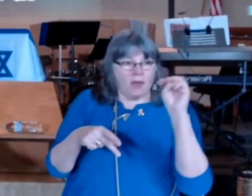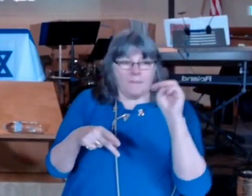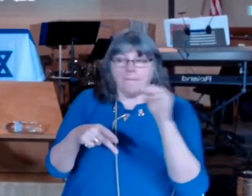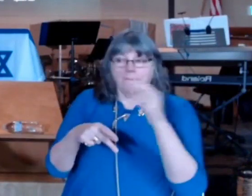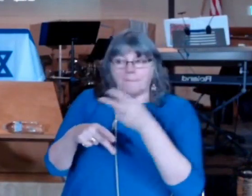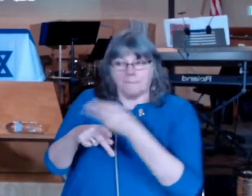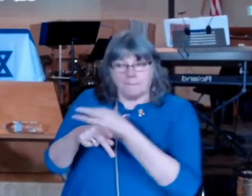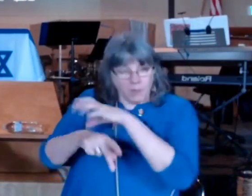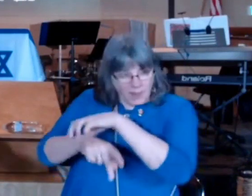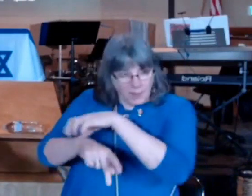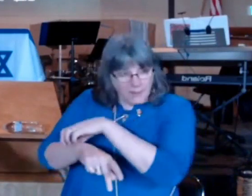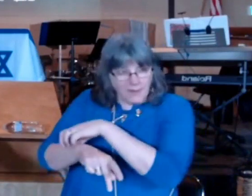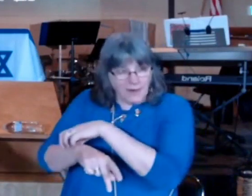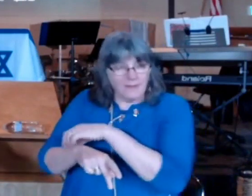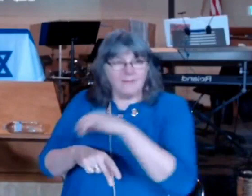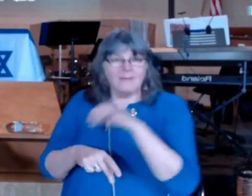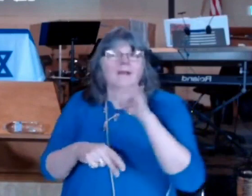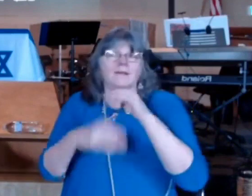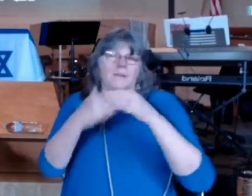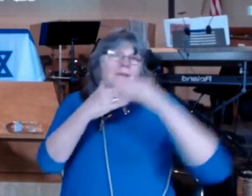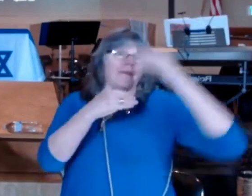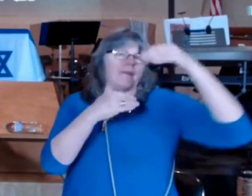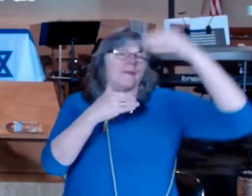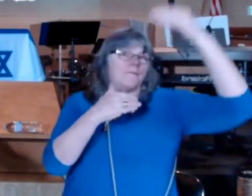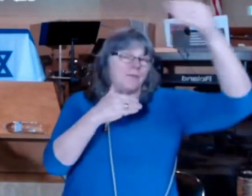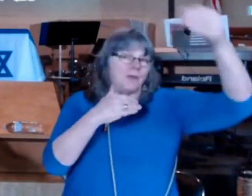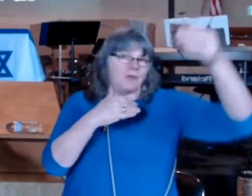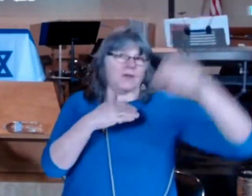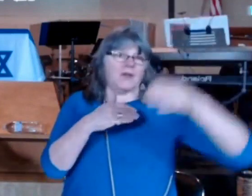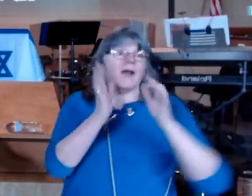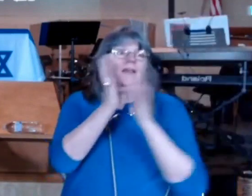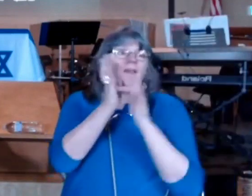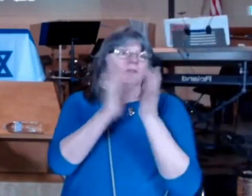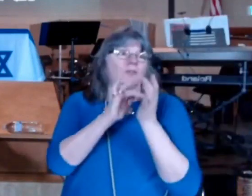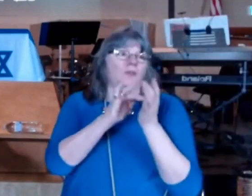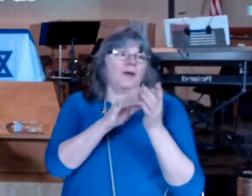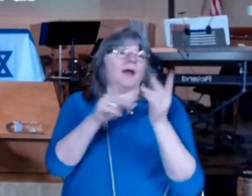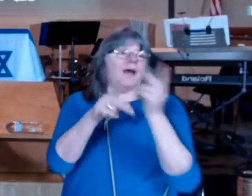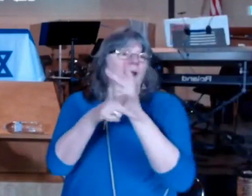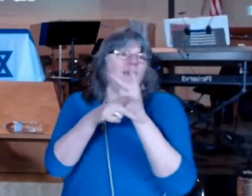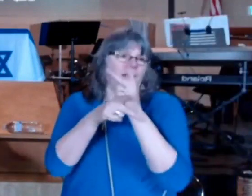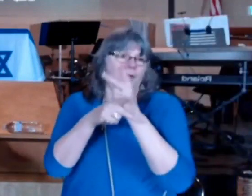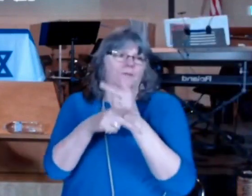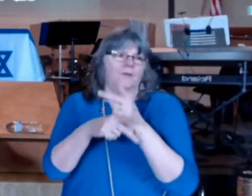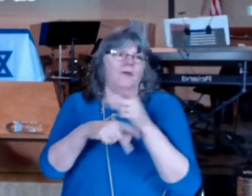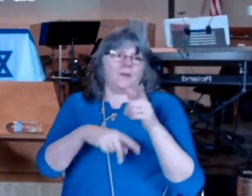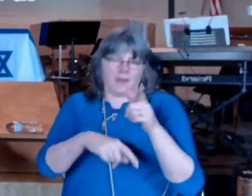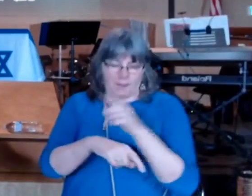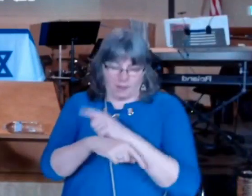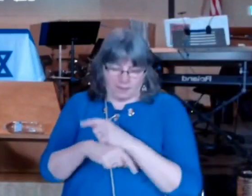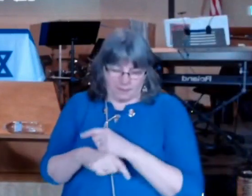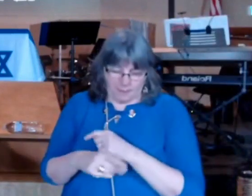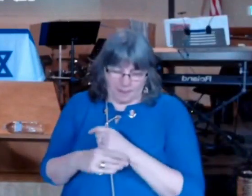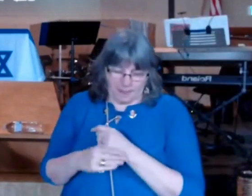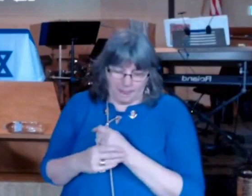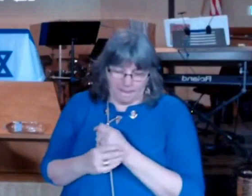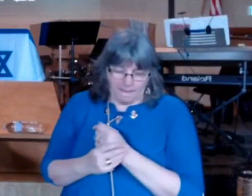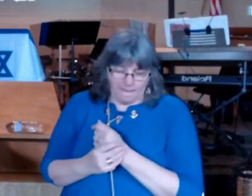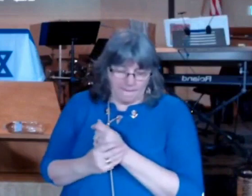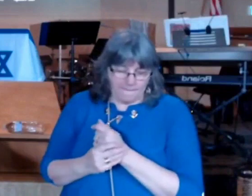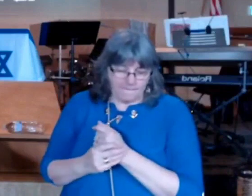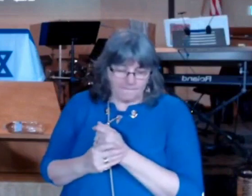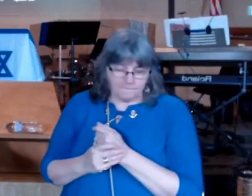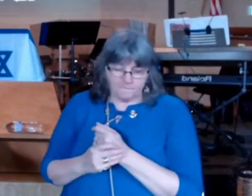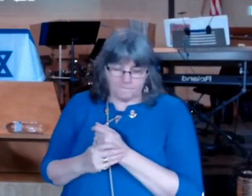priest Moshe the prophet forgave his sister's sin of criticizing him by person